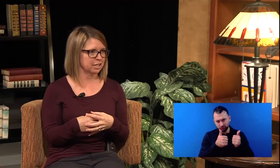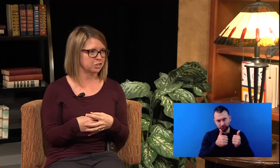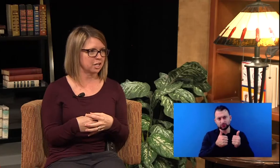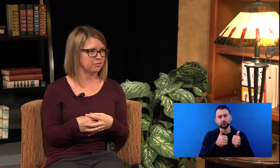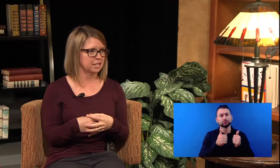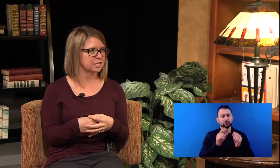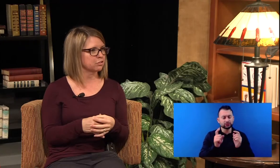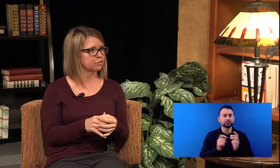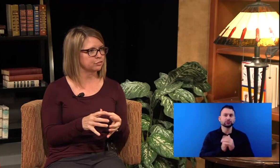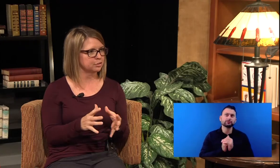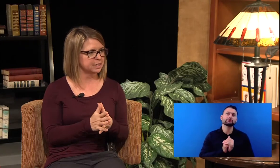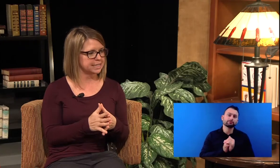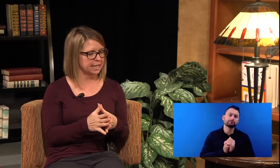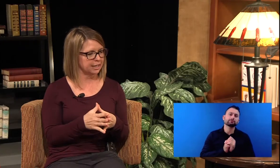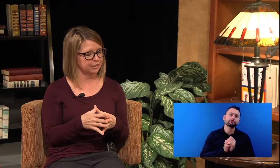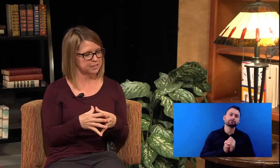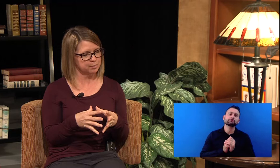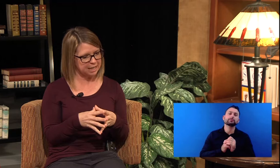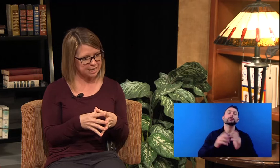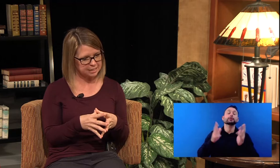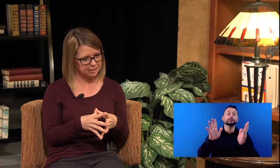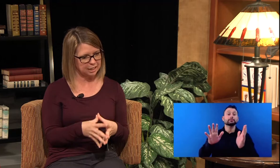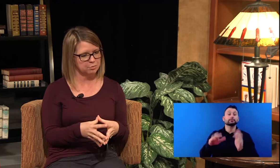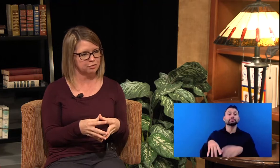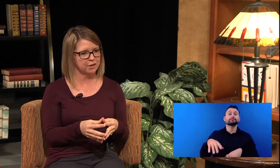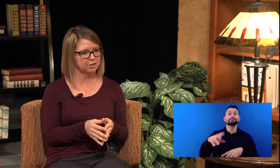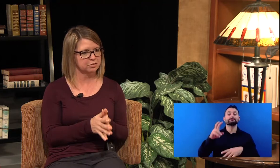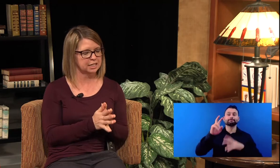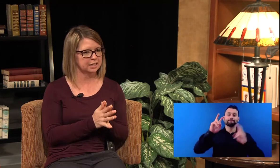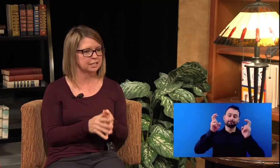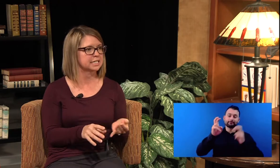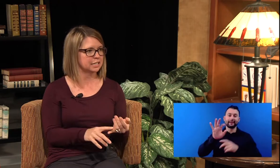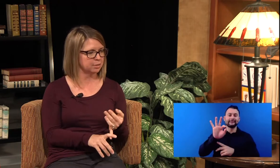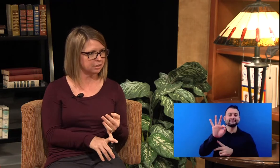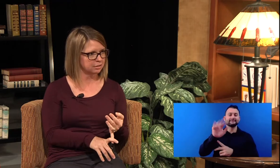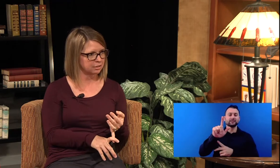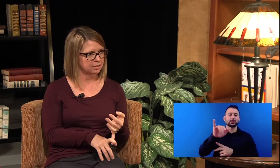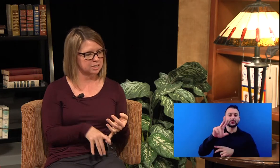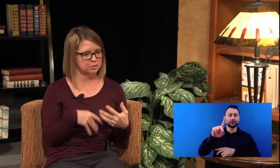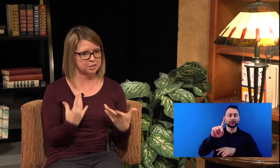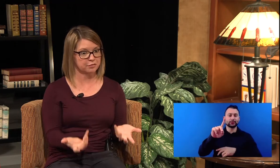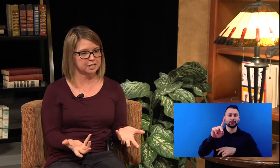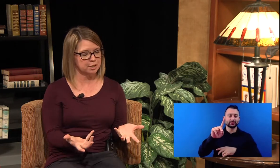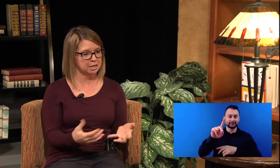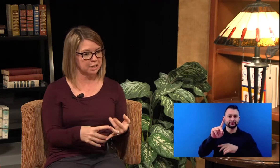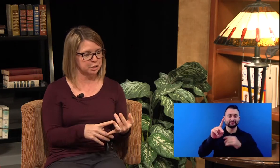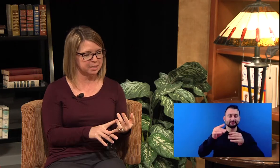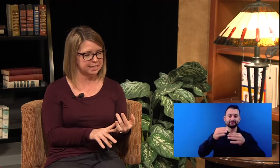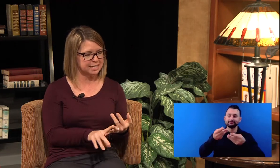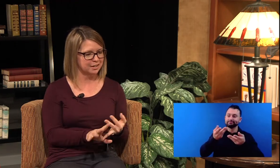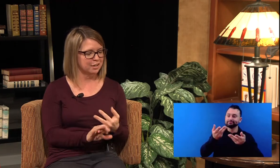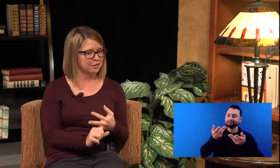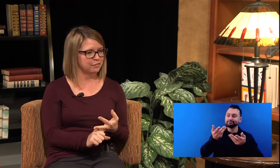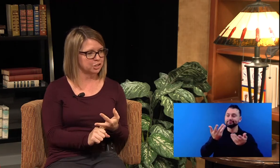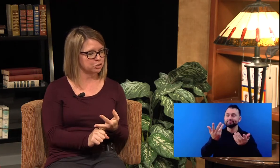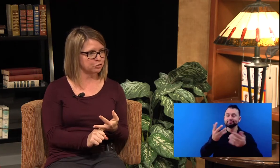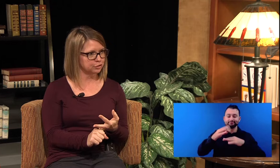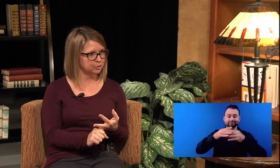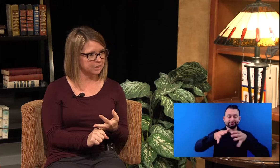HIV. So the fluids that if somebody has it, it can be found in semen, so stuff that's coming out of the penis, vaginal fluid,